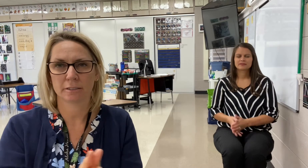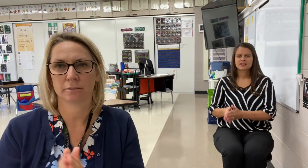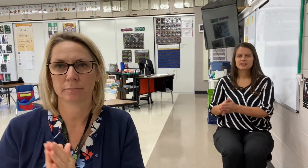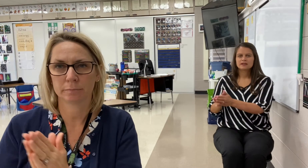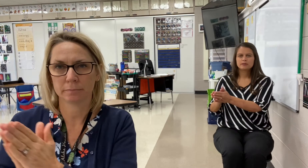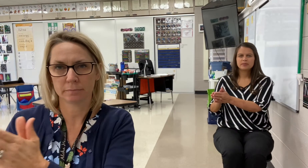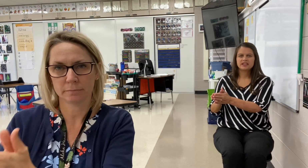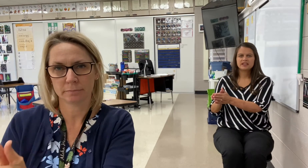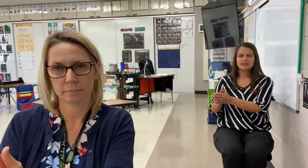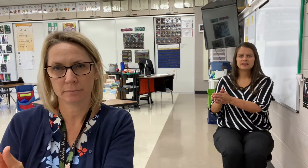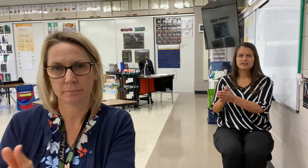Pick.